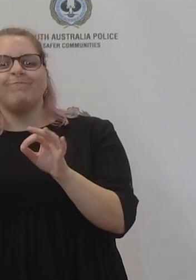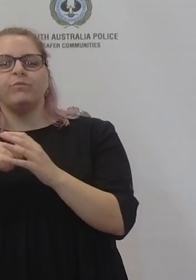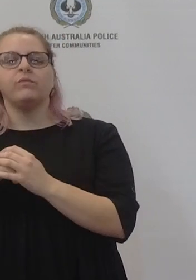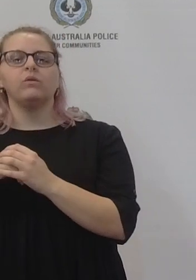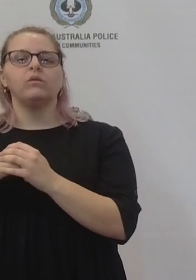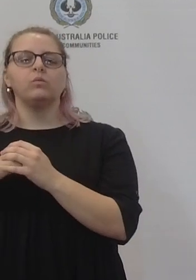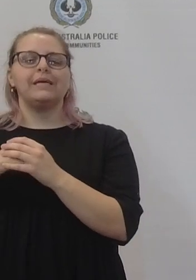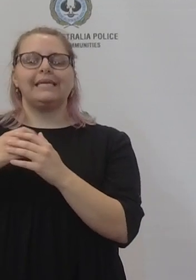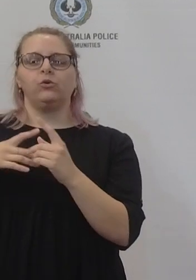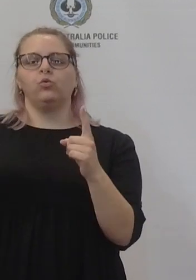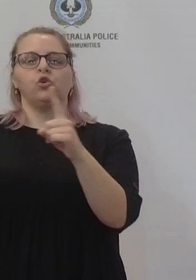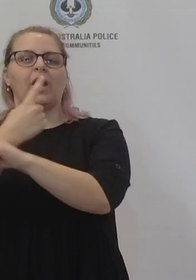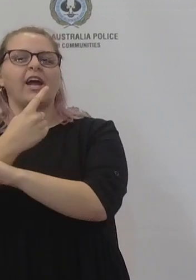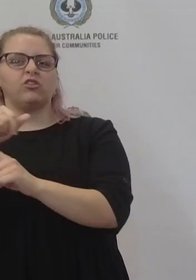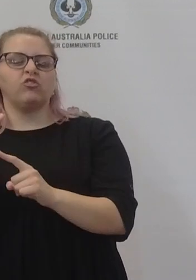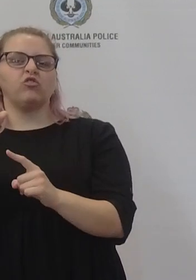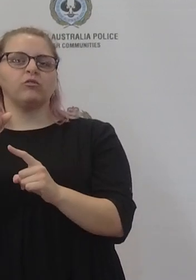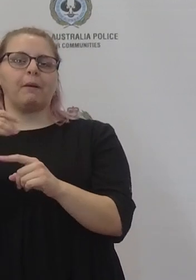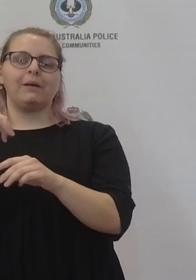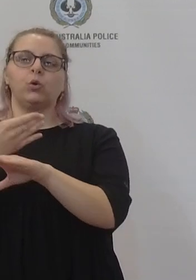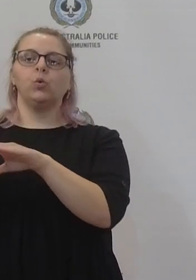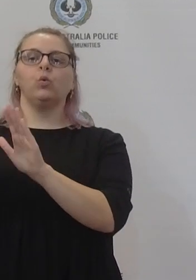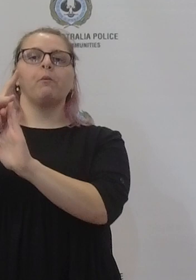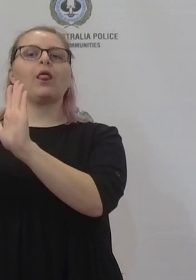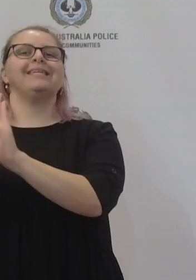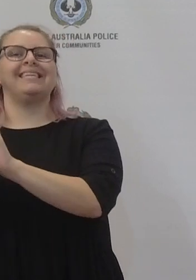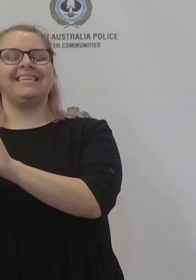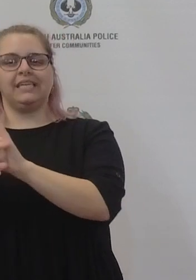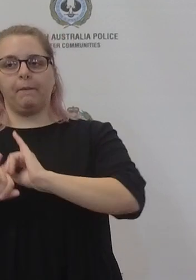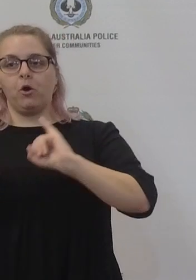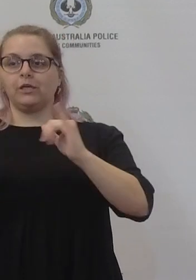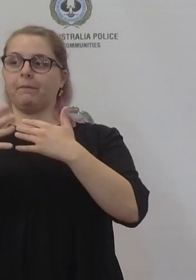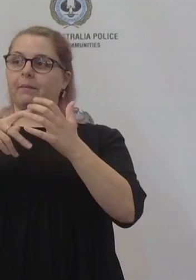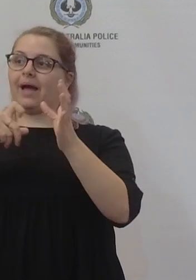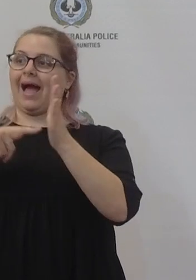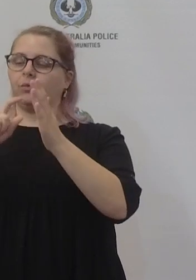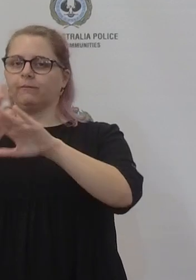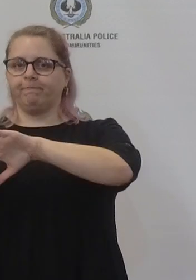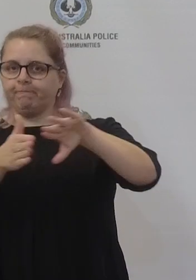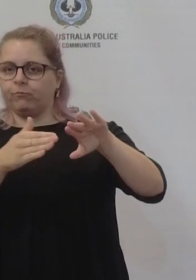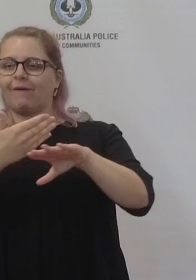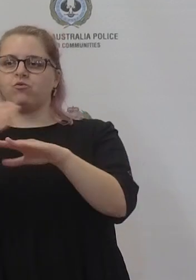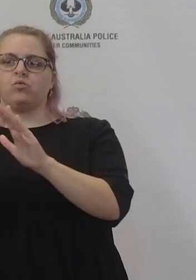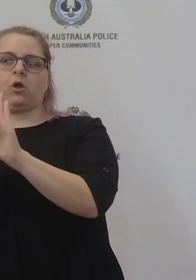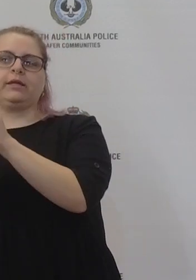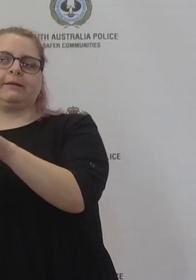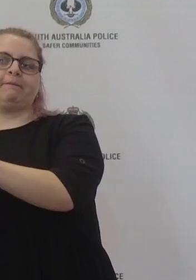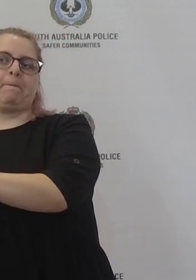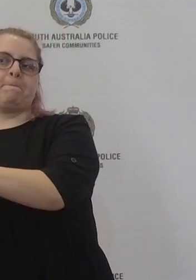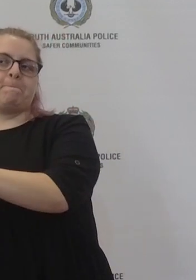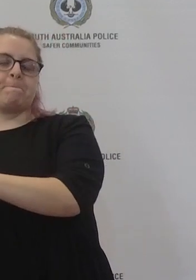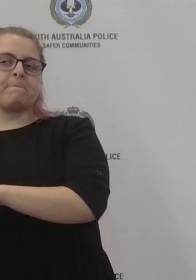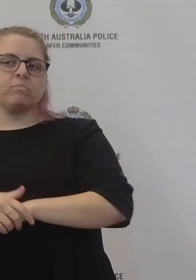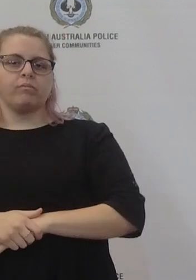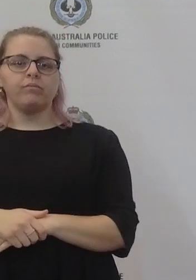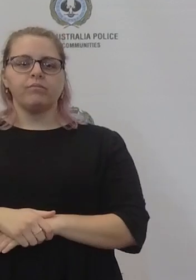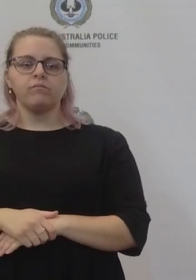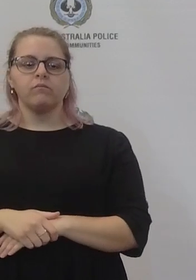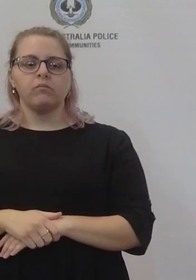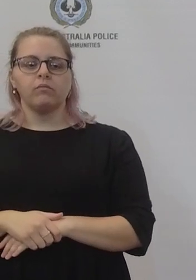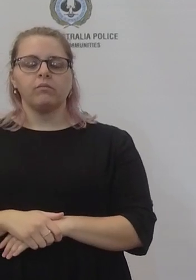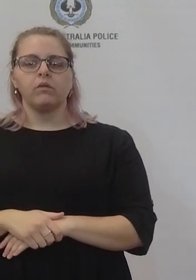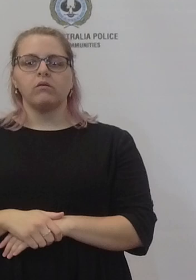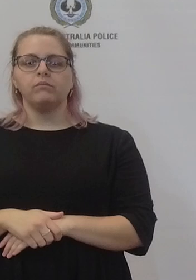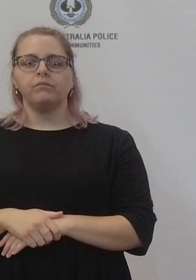legal instrument or a policy um that might be put out in terms of an organisation and we can already see that that's happened in our state